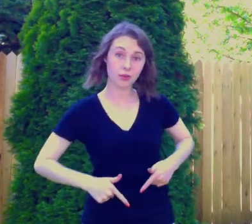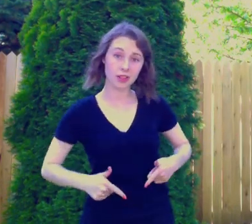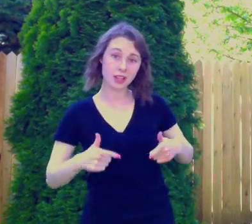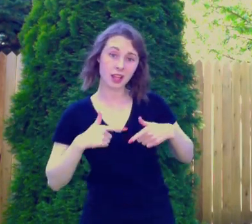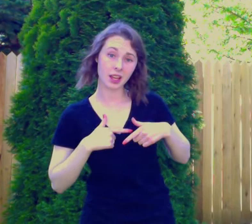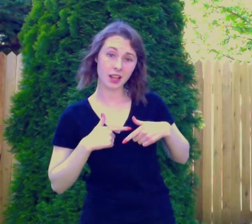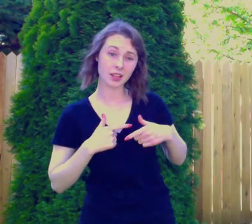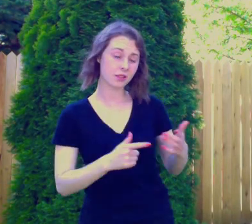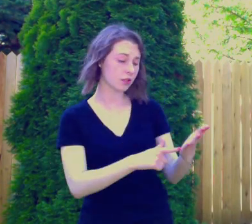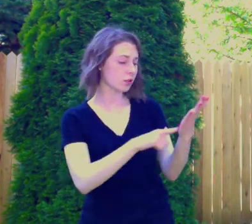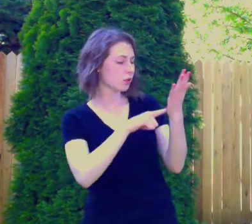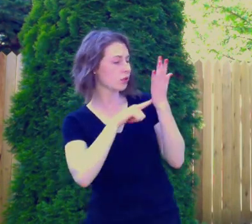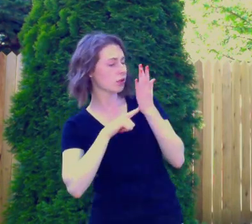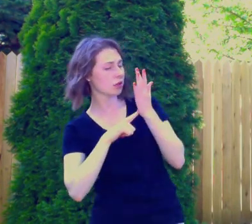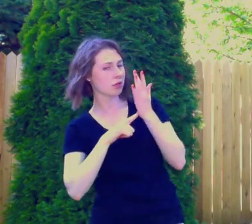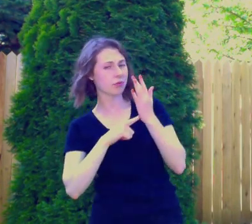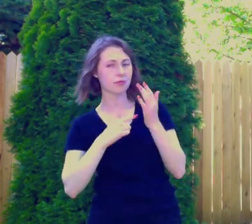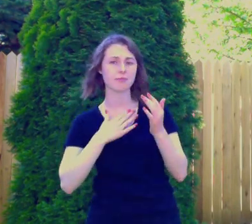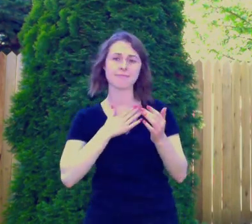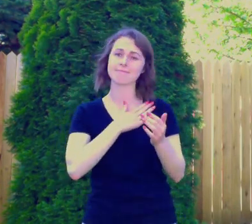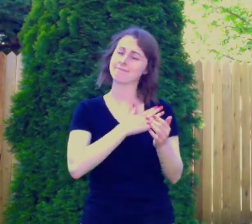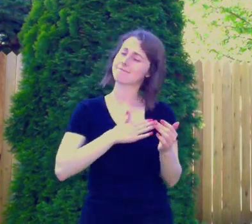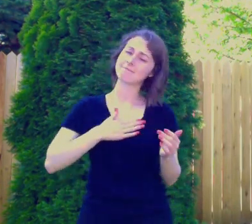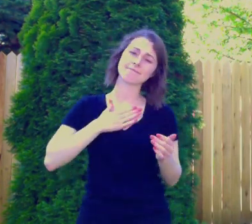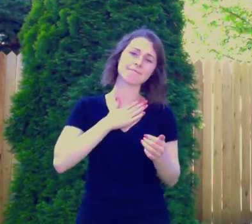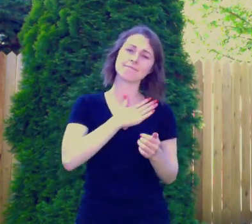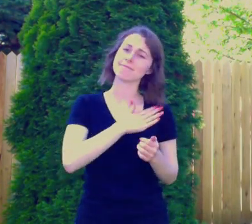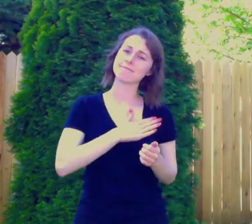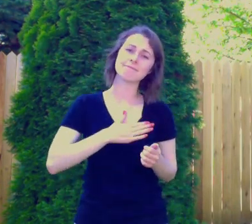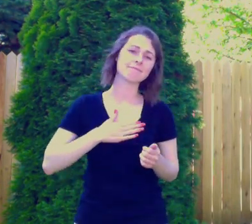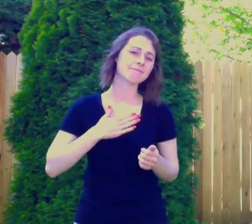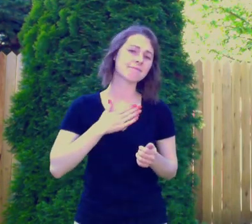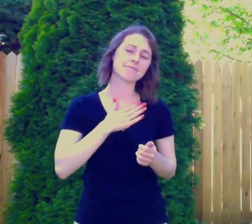don't keep your heart hidden away